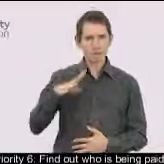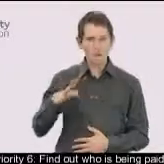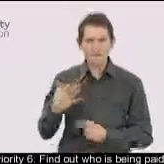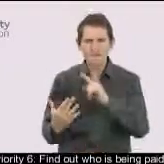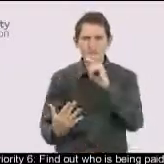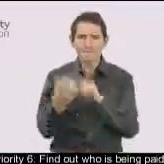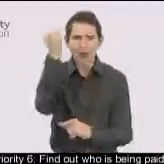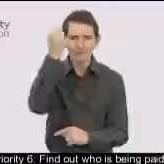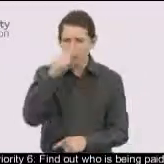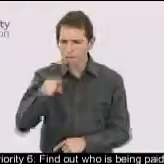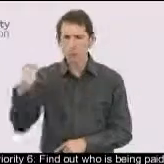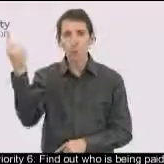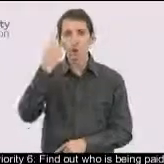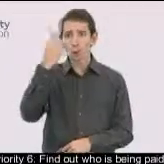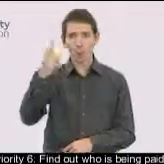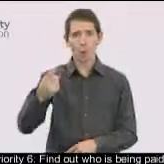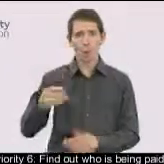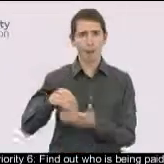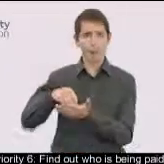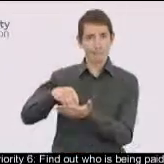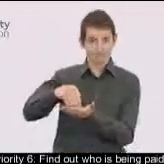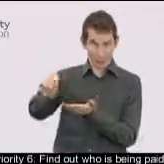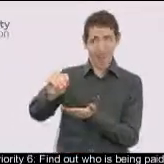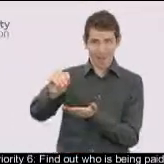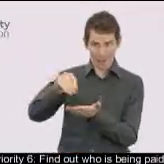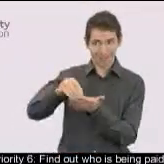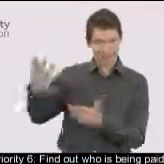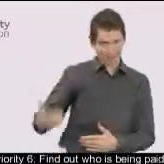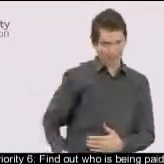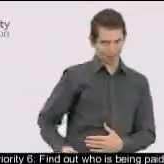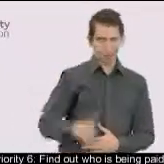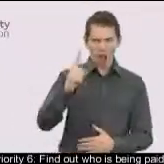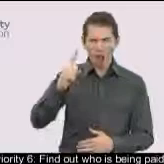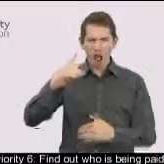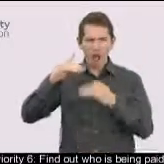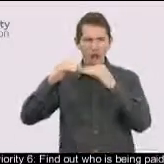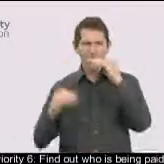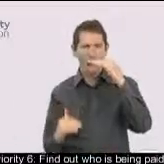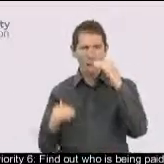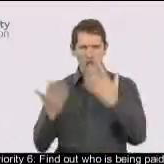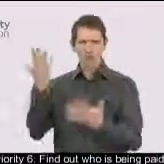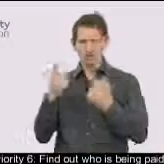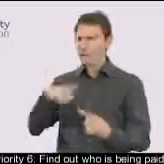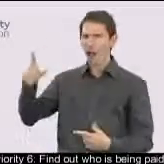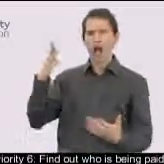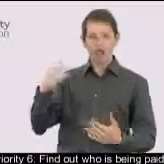Find out who is being paid an unfairly low wage and pay them what others are being paid for doing the same job.